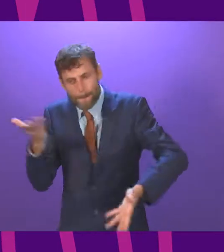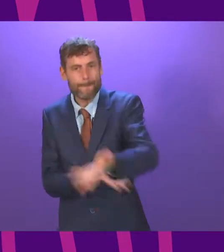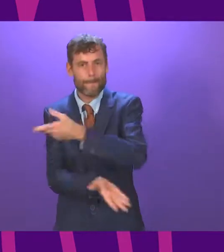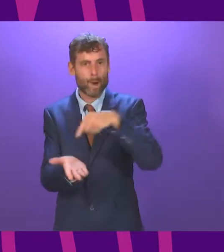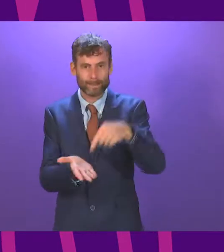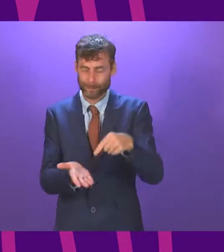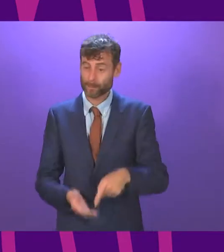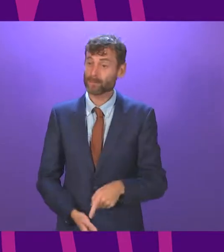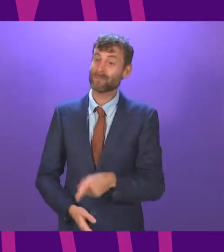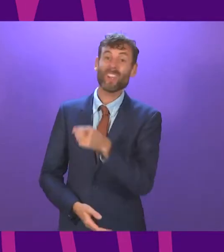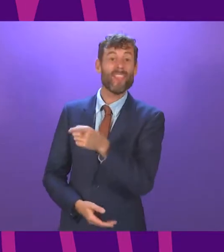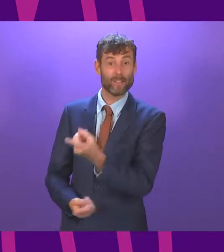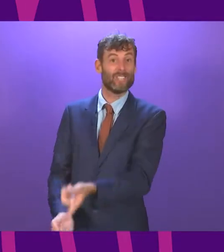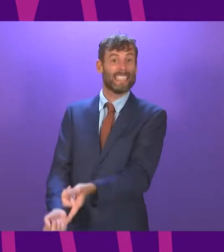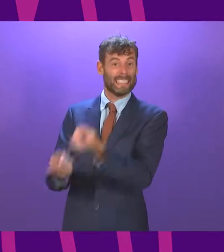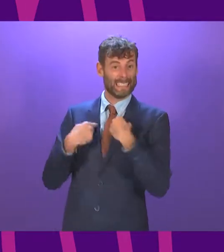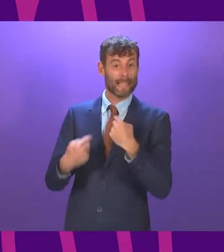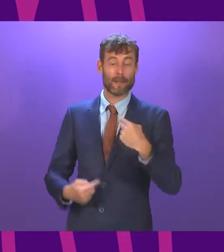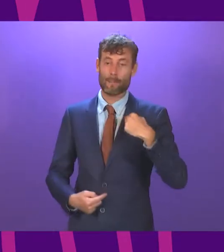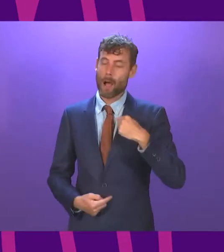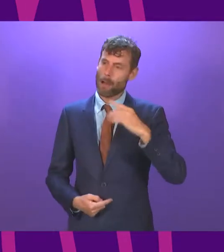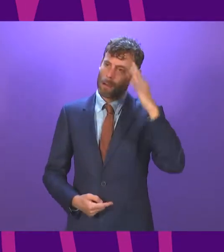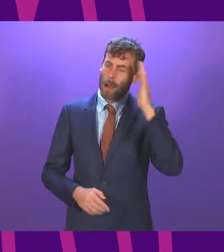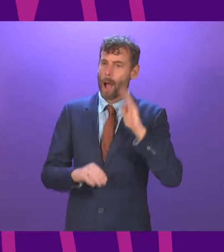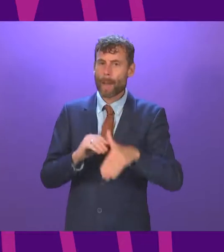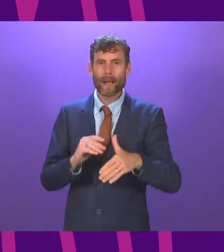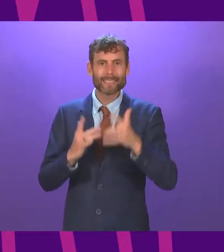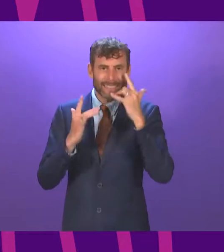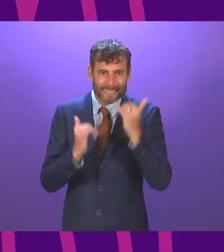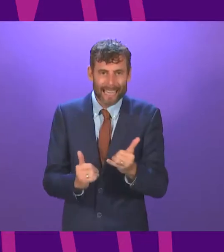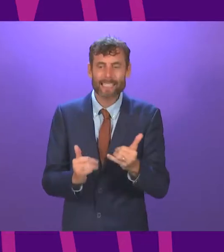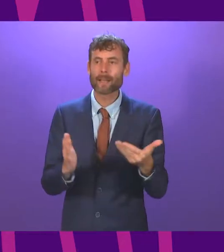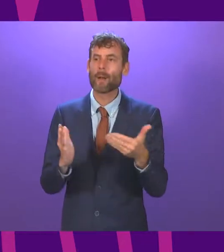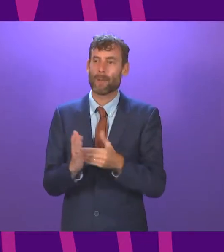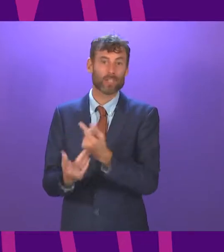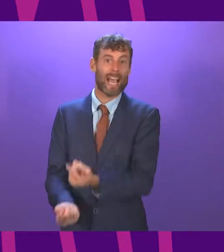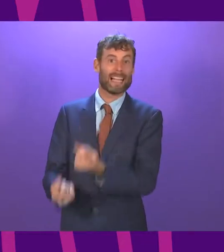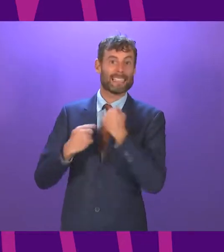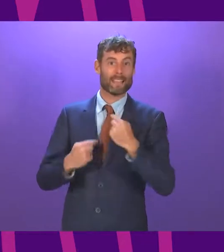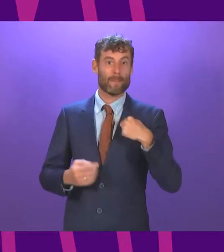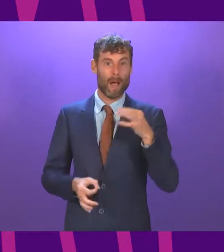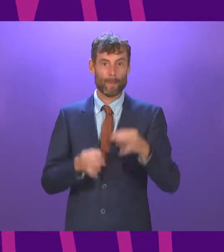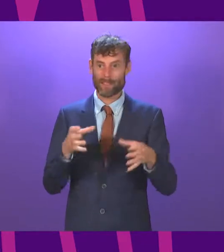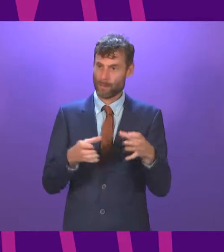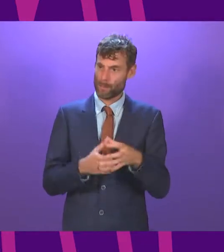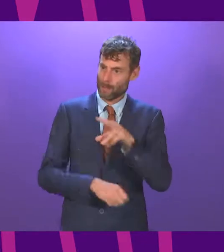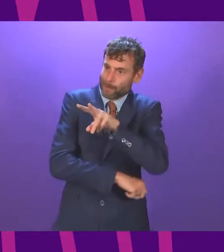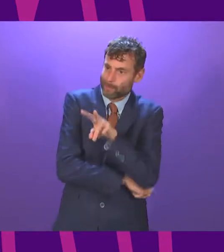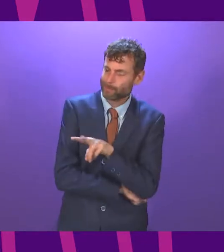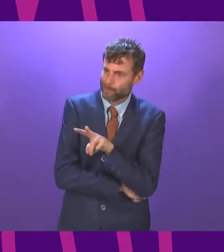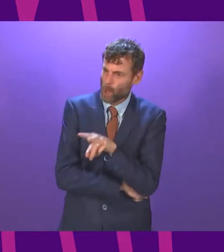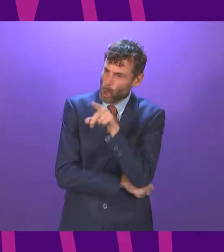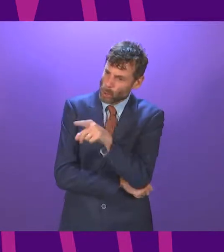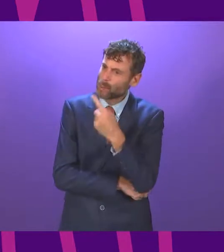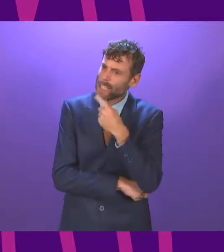infantile attack on my party. All hail the new politics, same as the old politics. As a Liberal Democrat, I will always